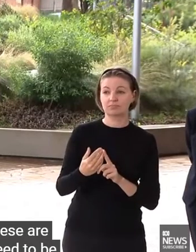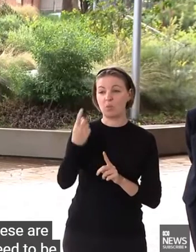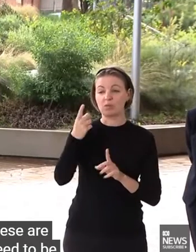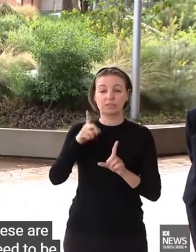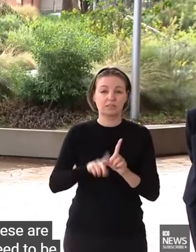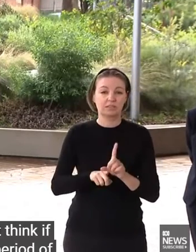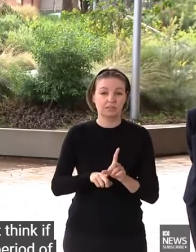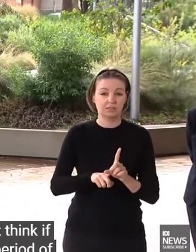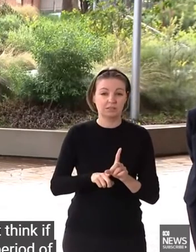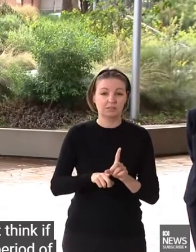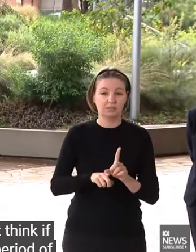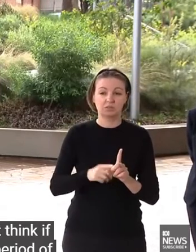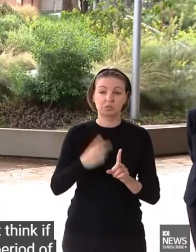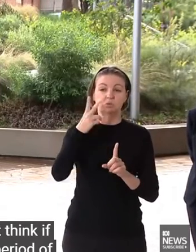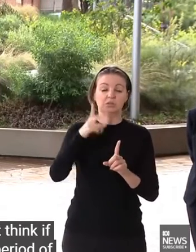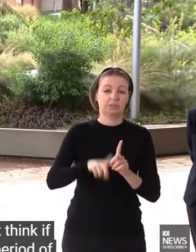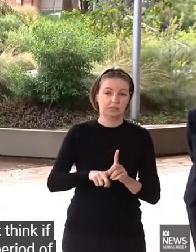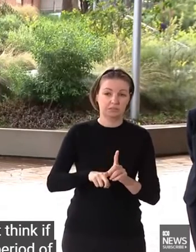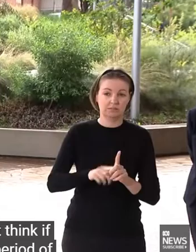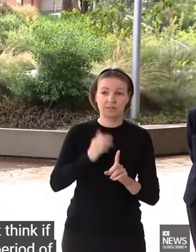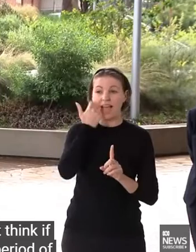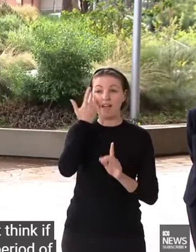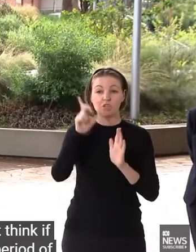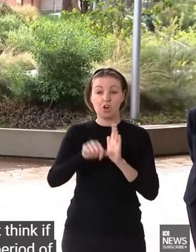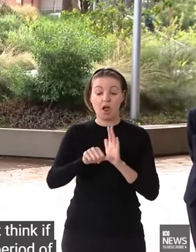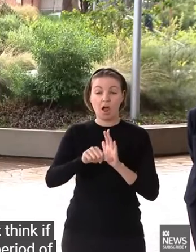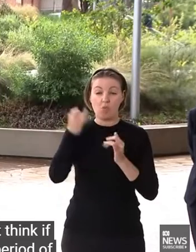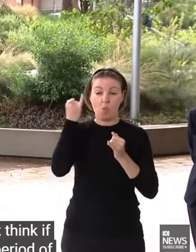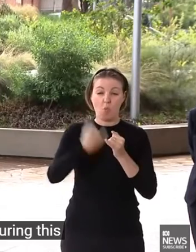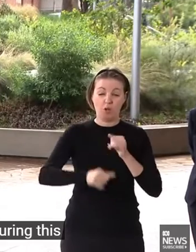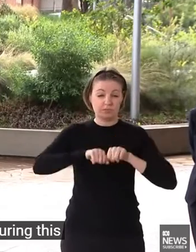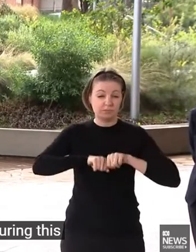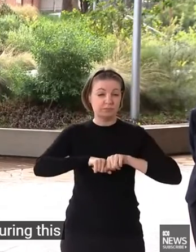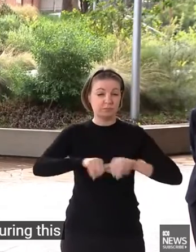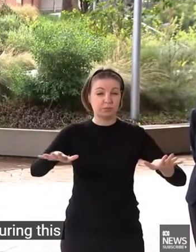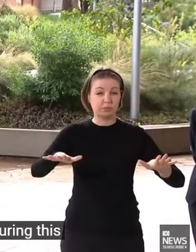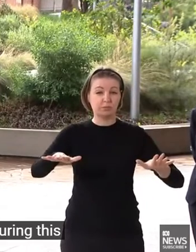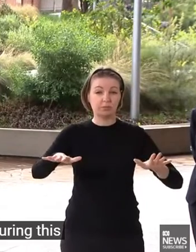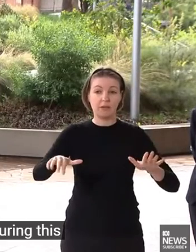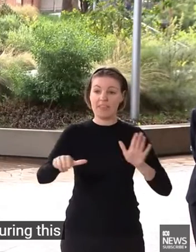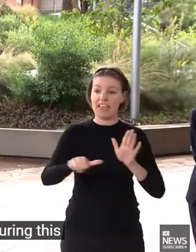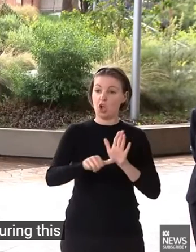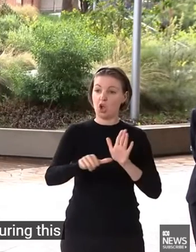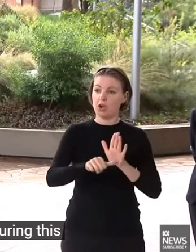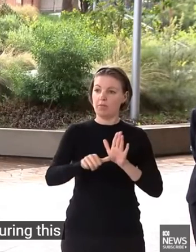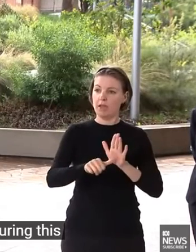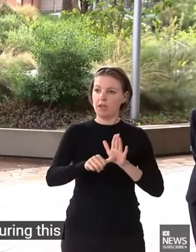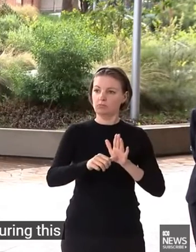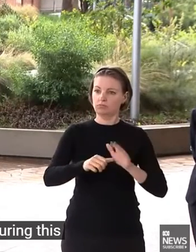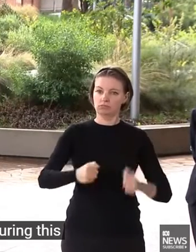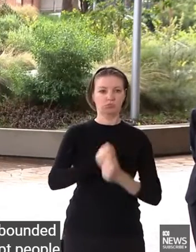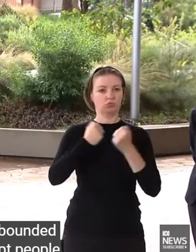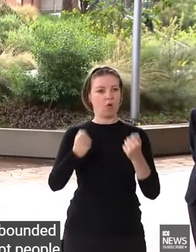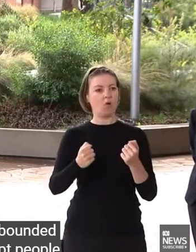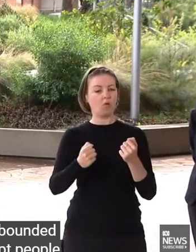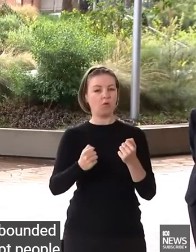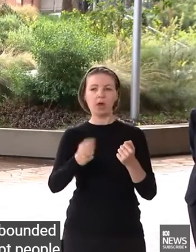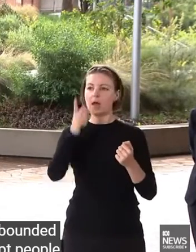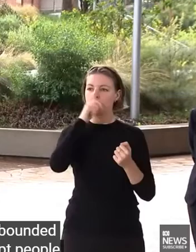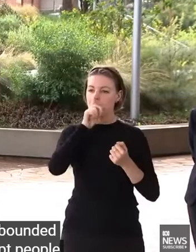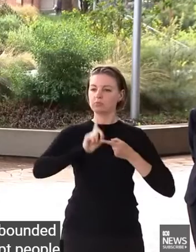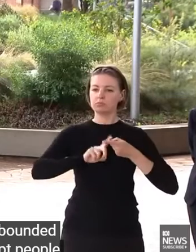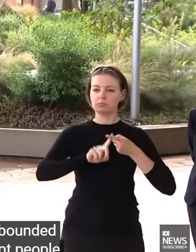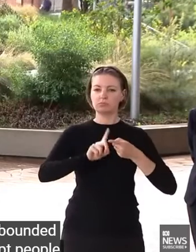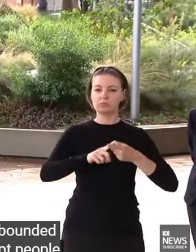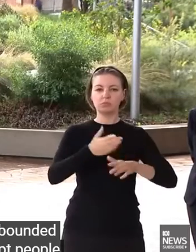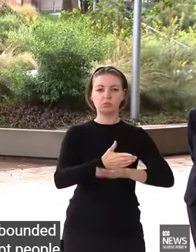every outbreak during this pandemic, our economy has rebounded strongly and we've kept people in work. And